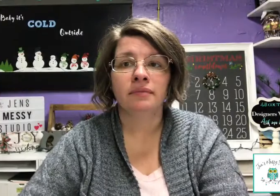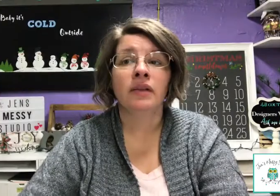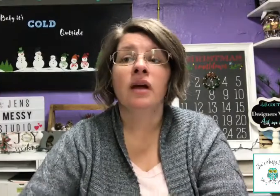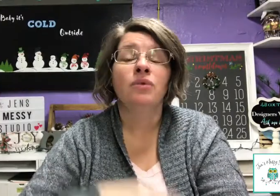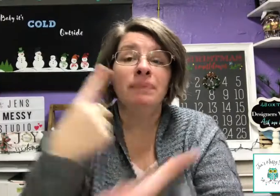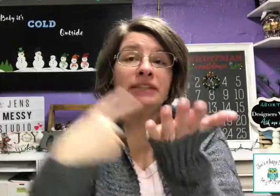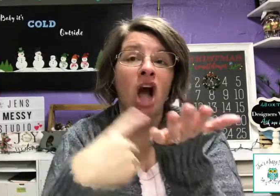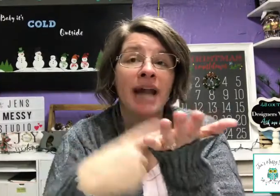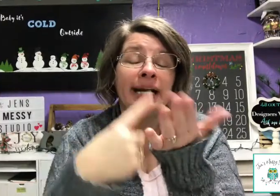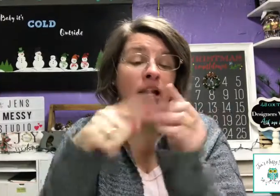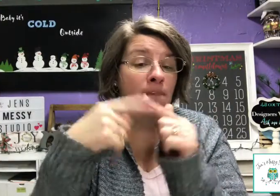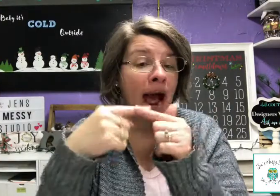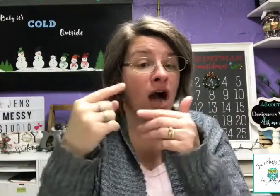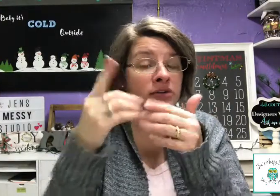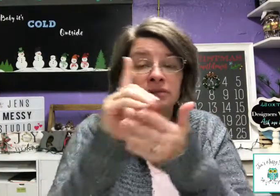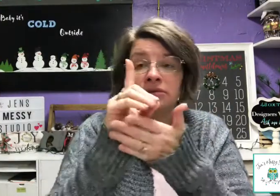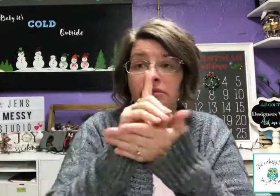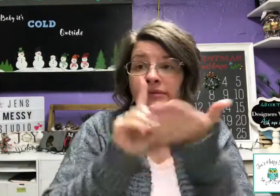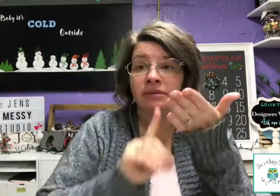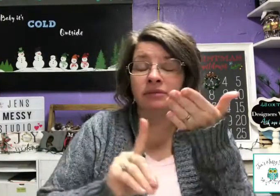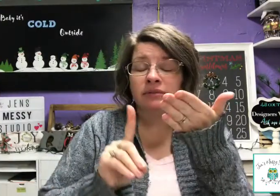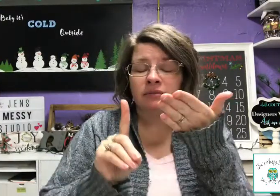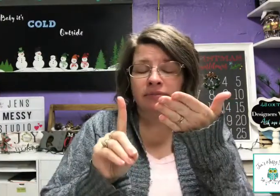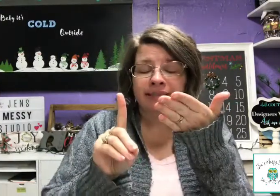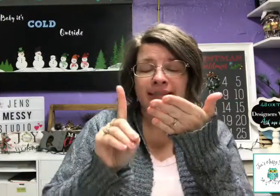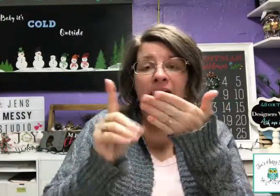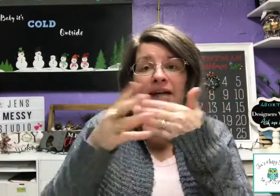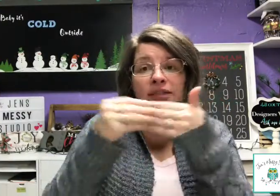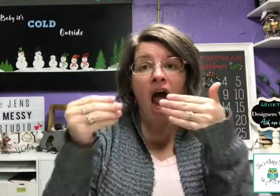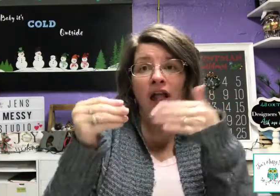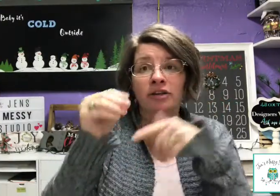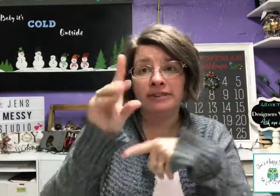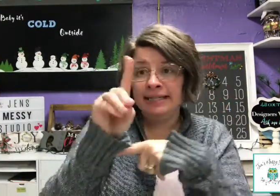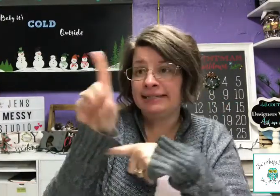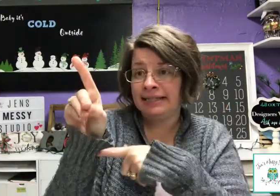We'll be talking about the $10 CD.